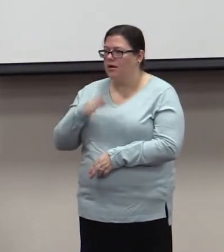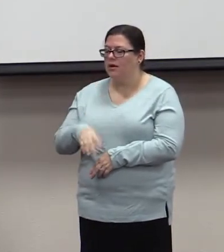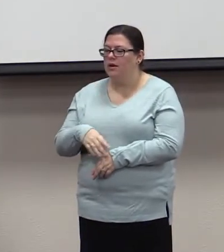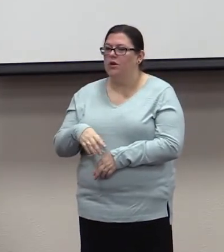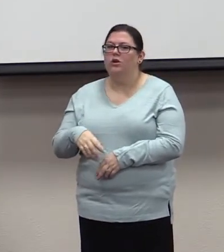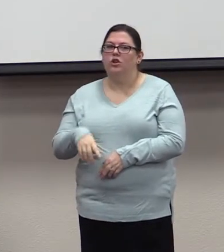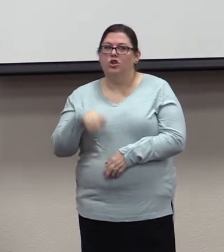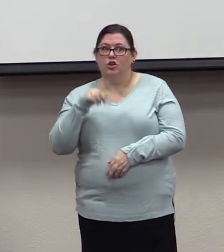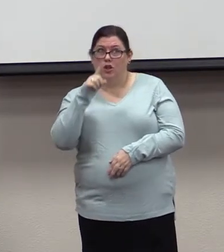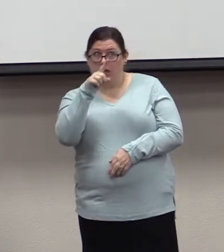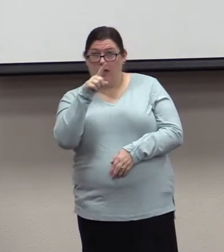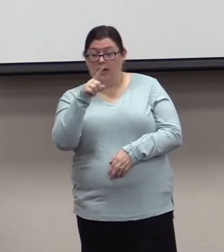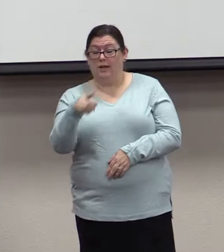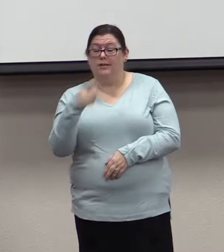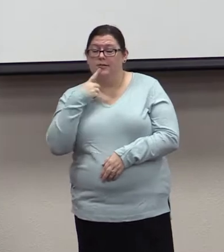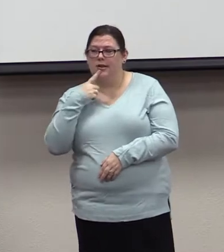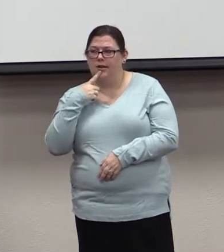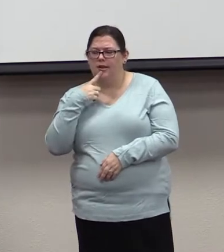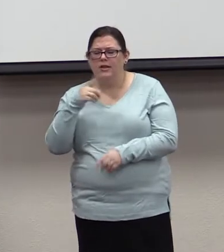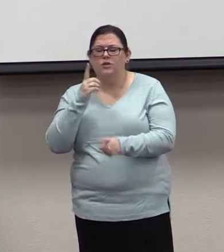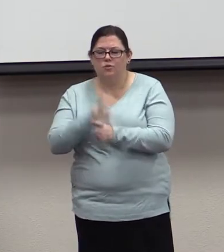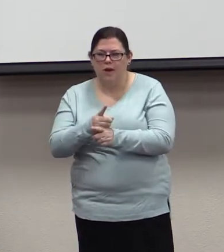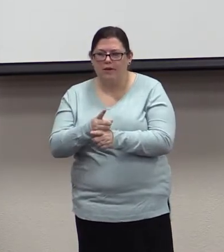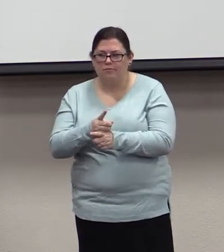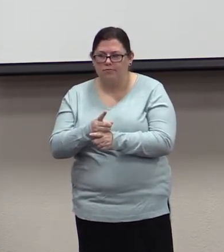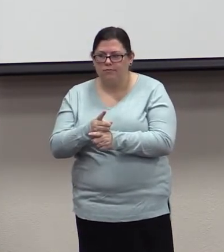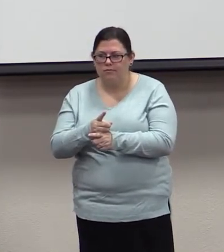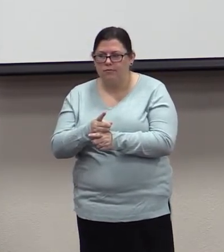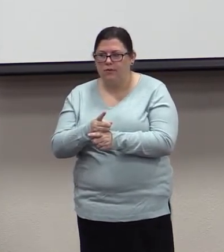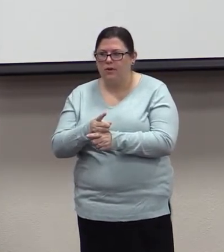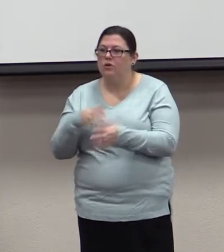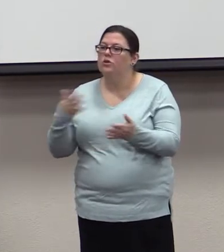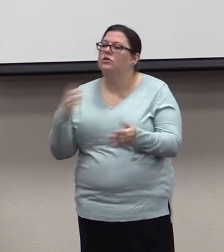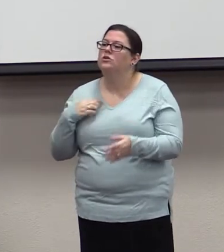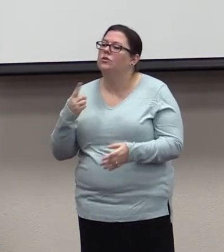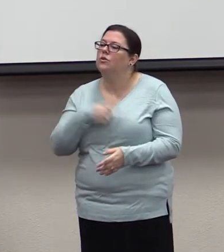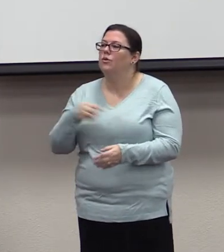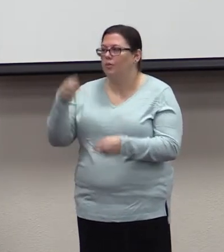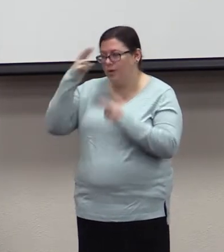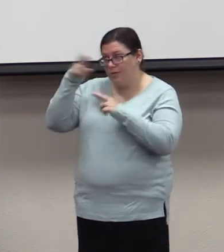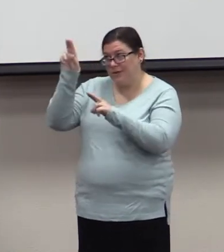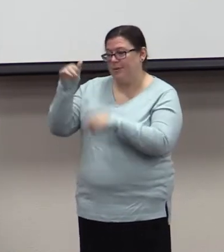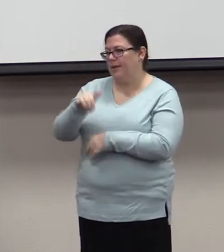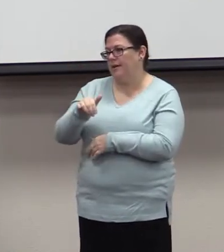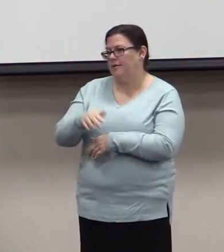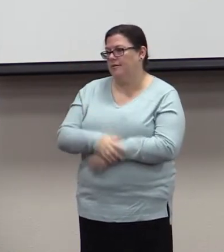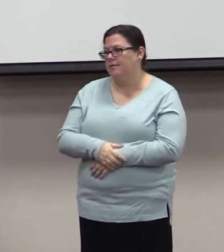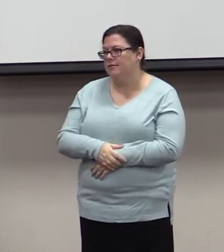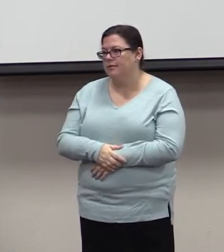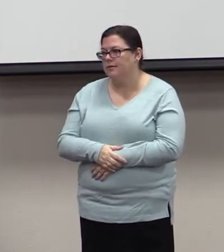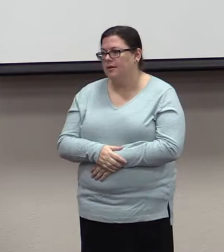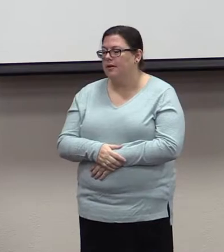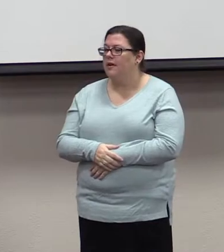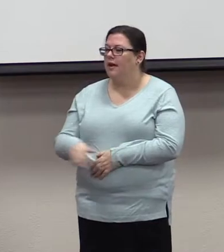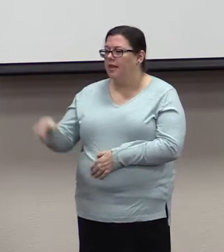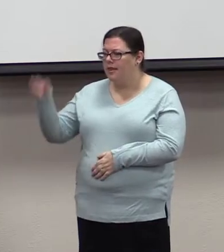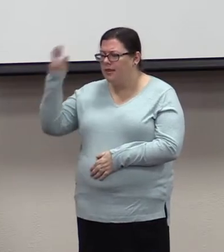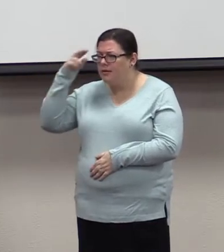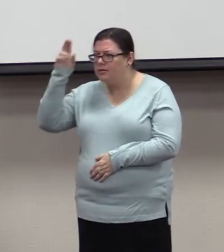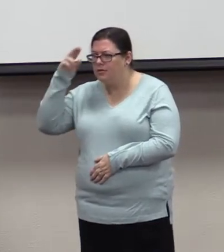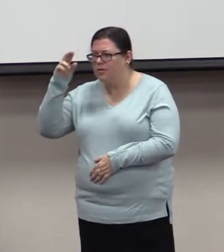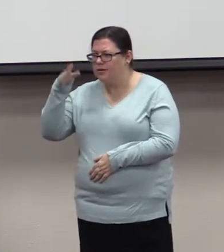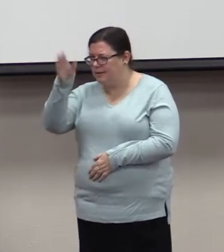But there's more to it. I believe there's a reason God says it's right. It's a lot more than,